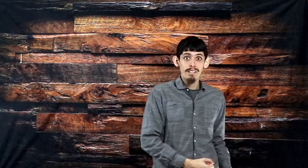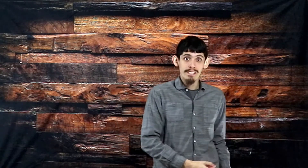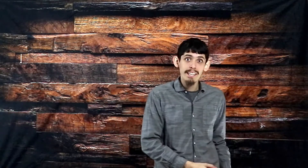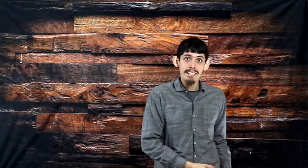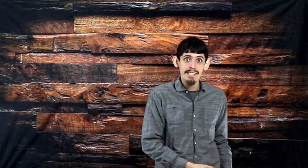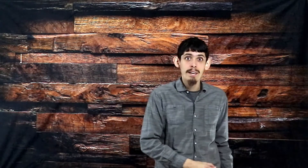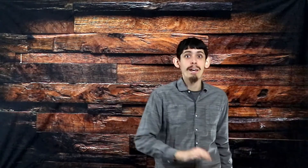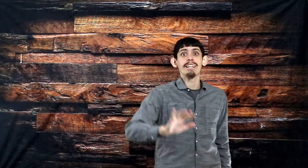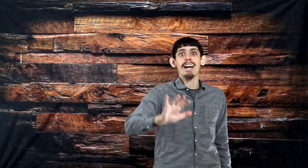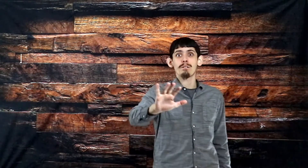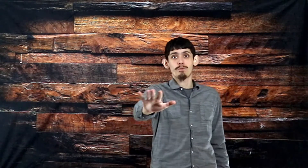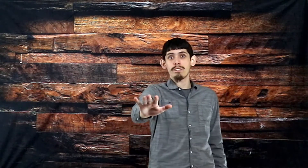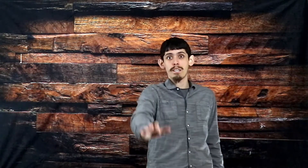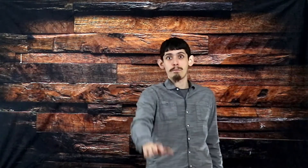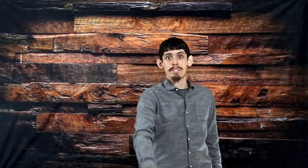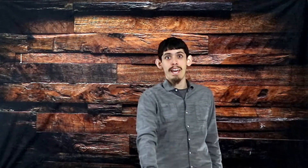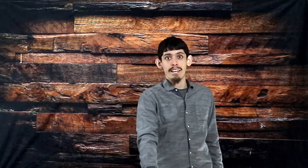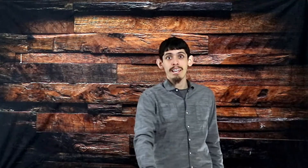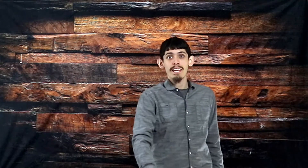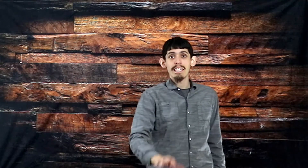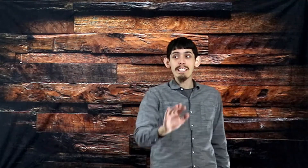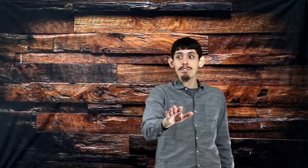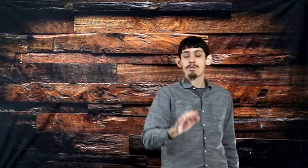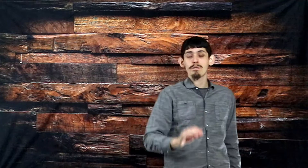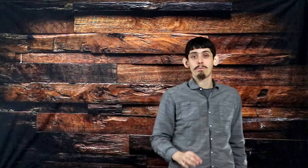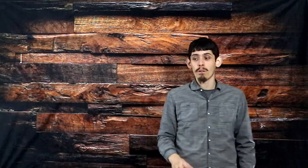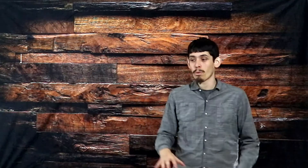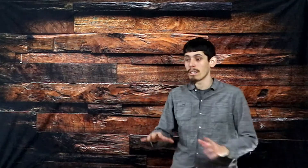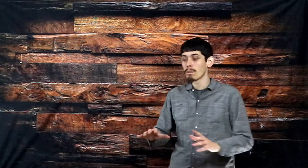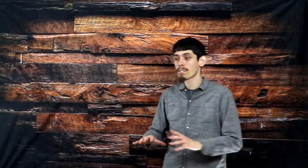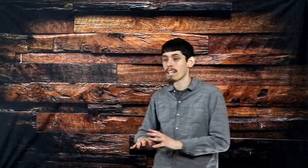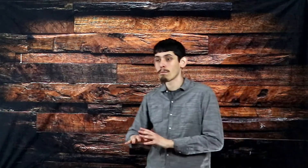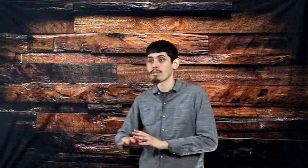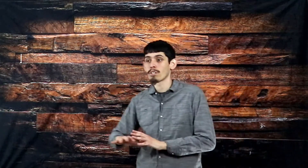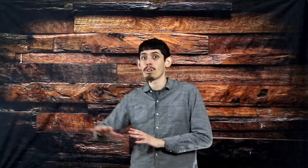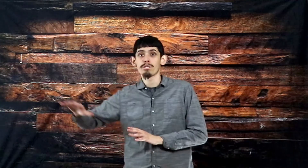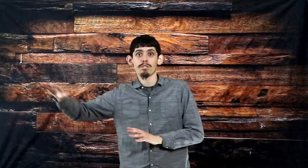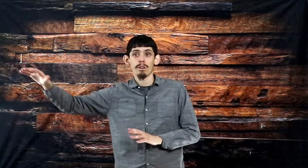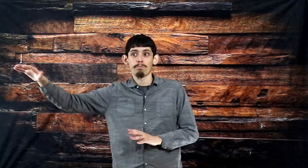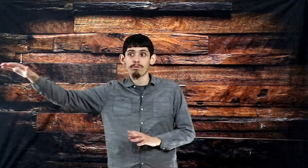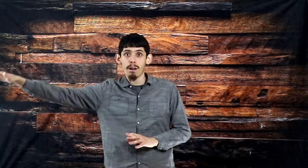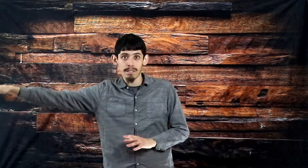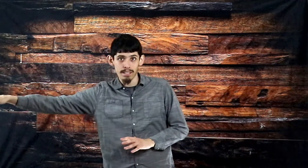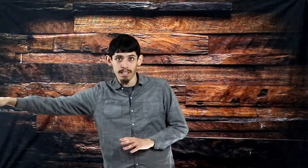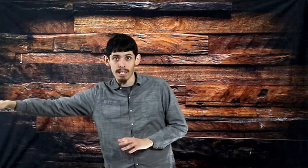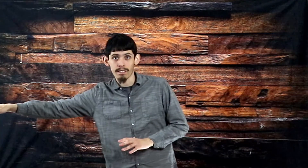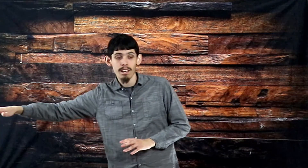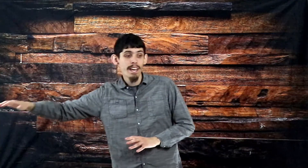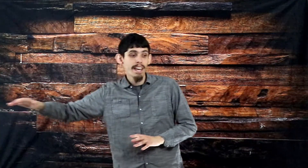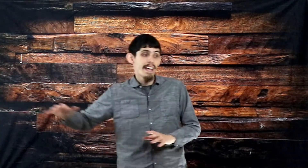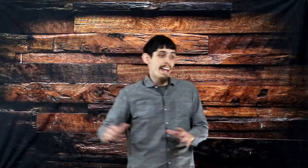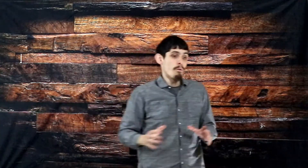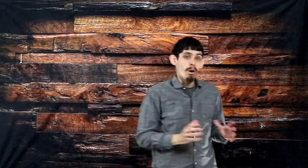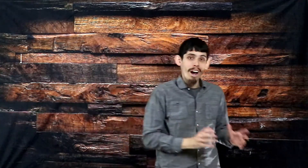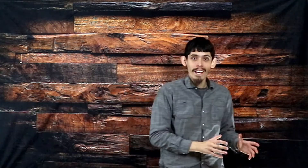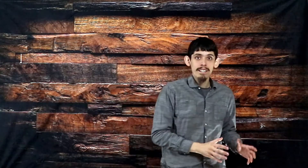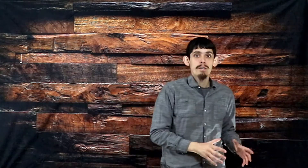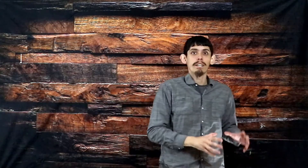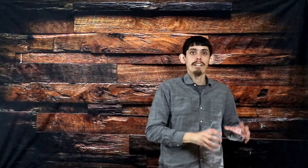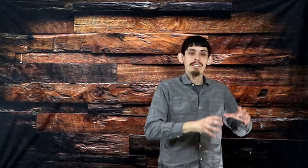second time, and God was really upset. Even to the point where he wasn't able to go into the promised land. Why? Because it